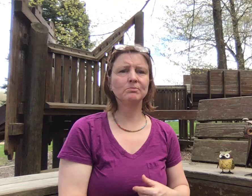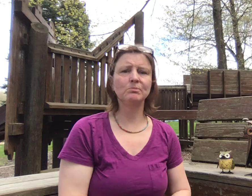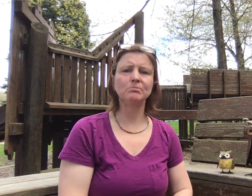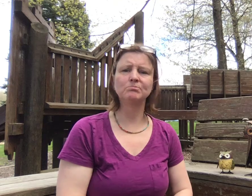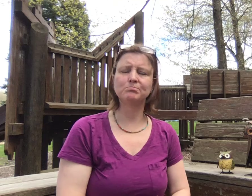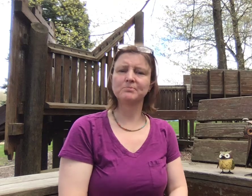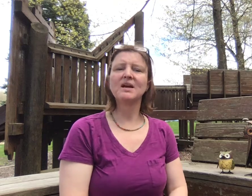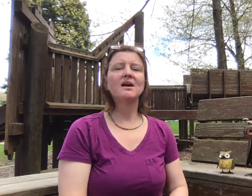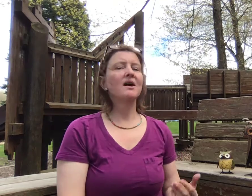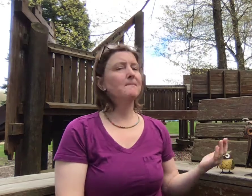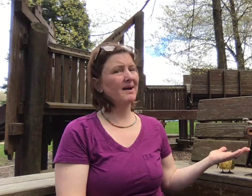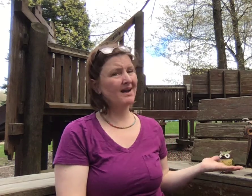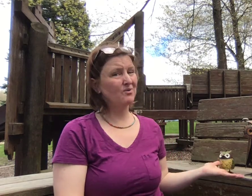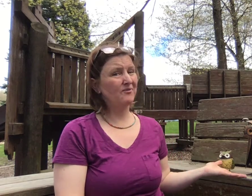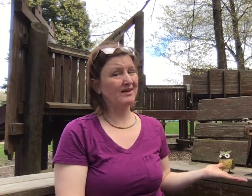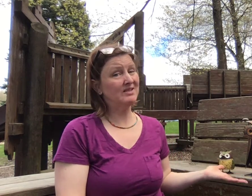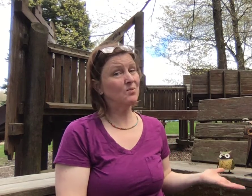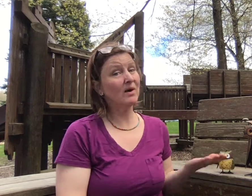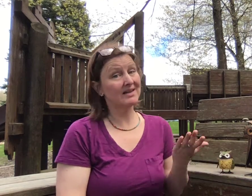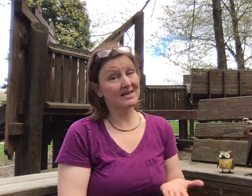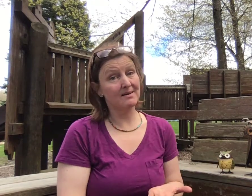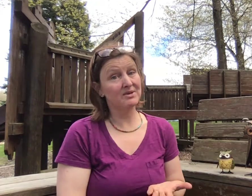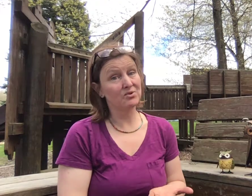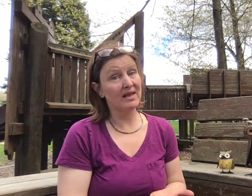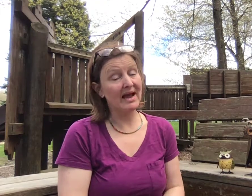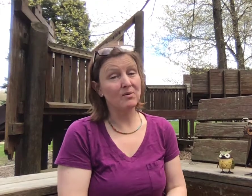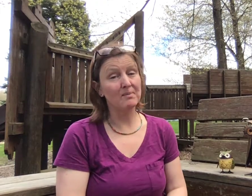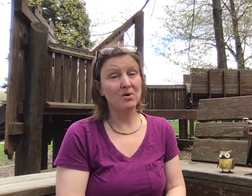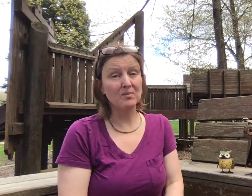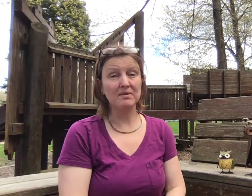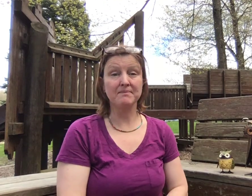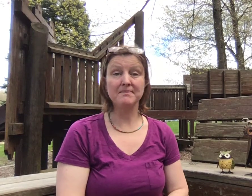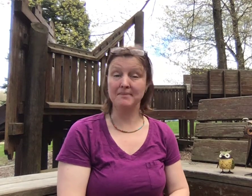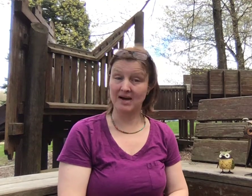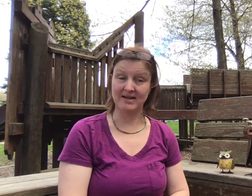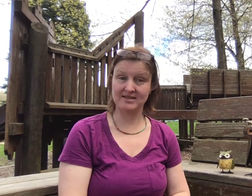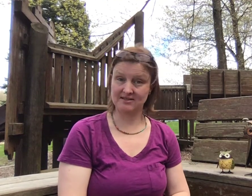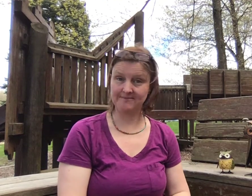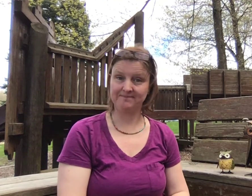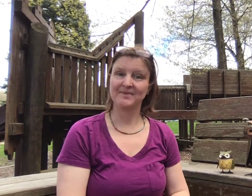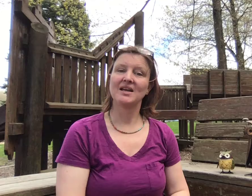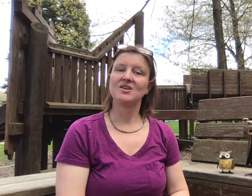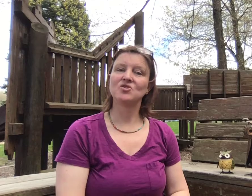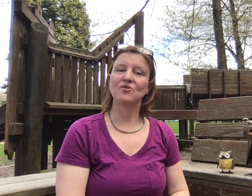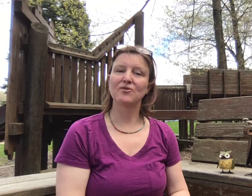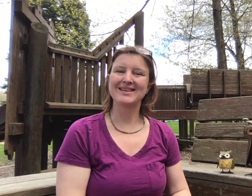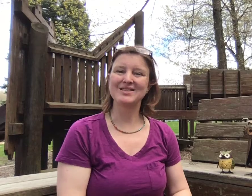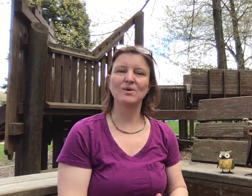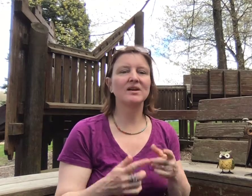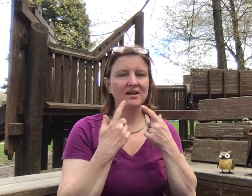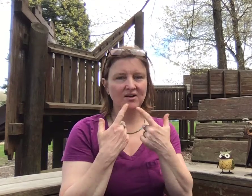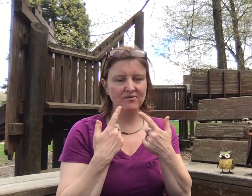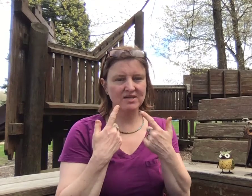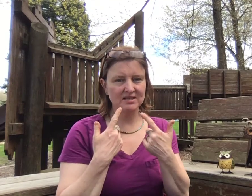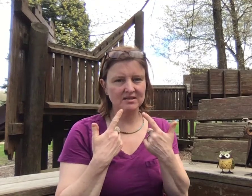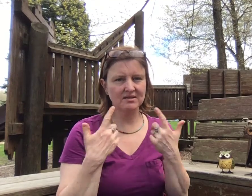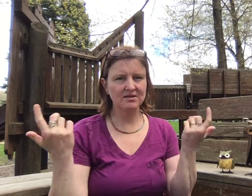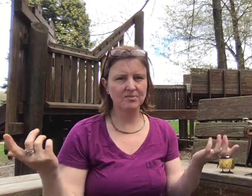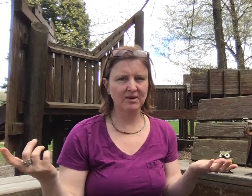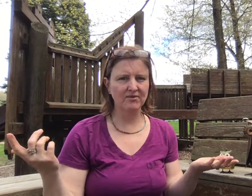my owl friends, wanted to come and do the owl poem with us. So for this we're gonna need our voices. Did you bring your